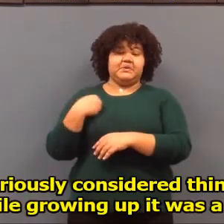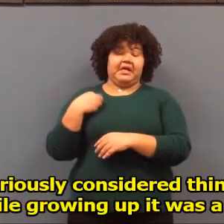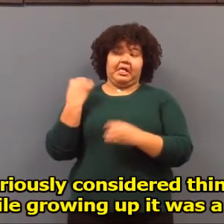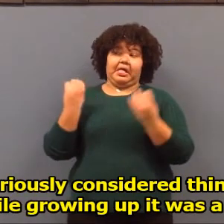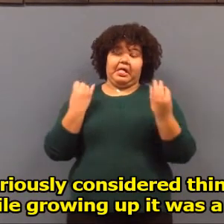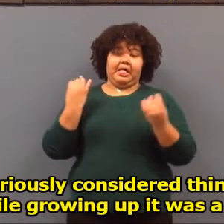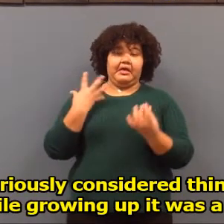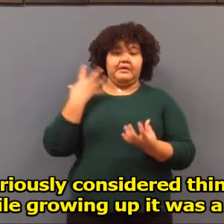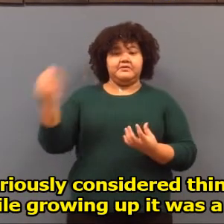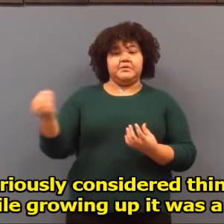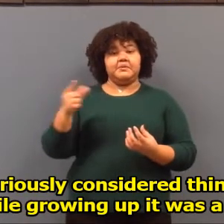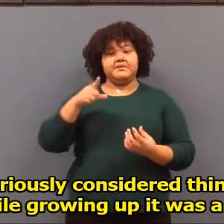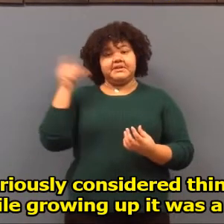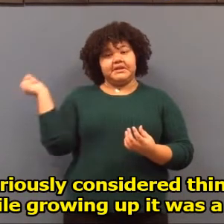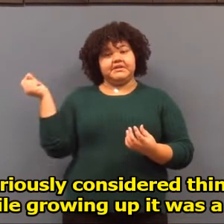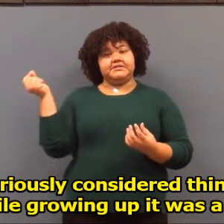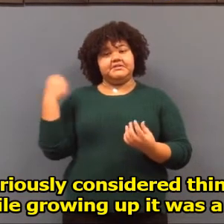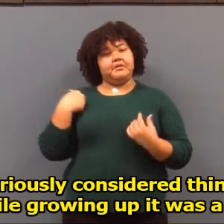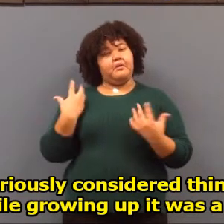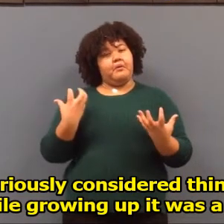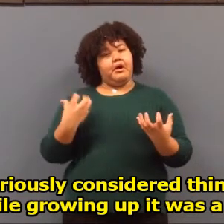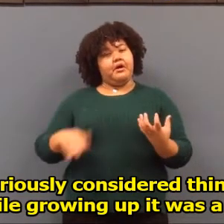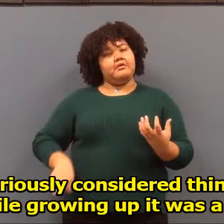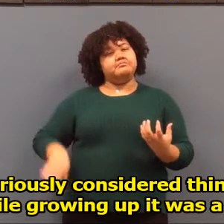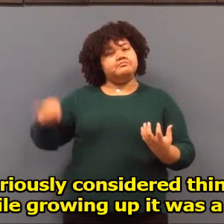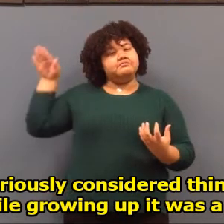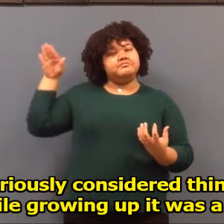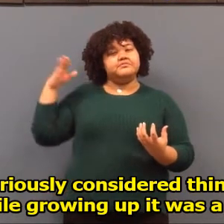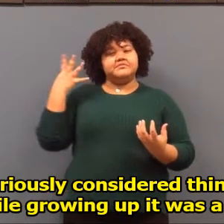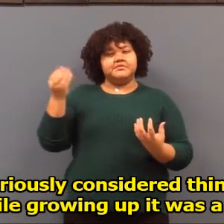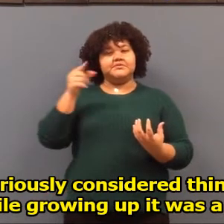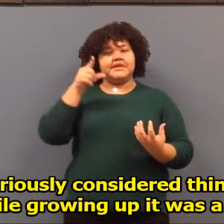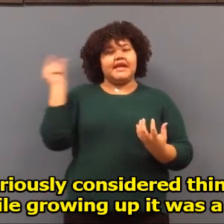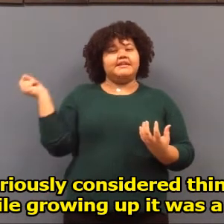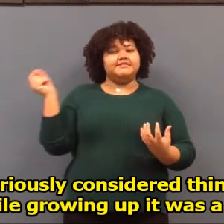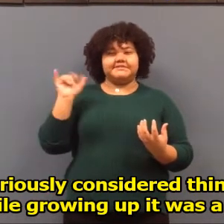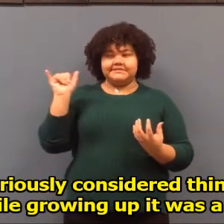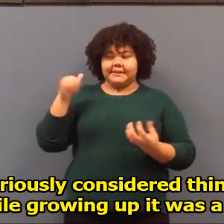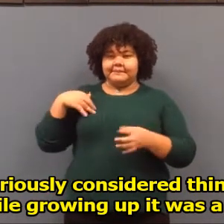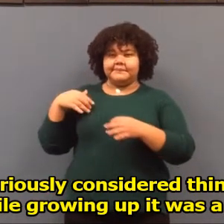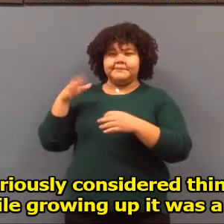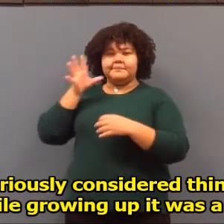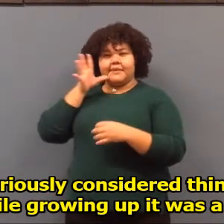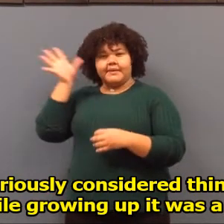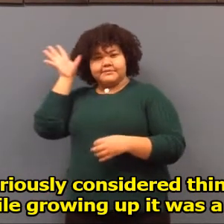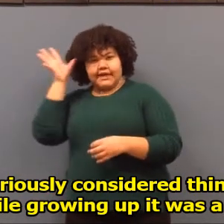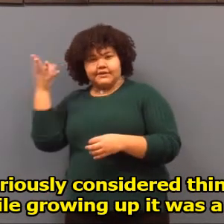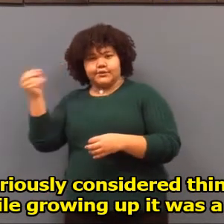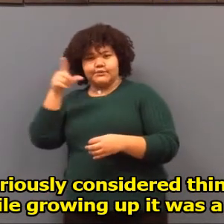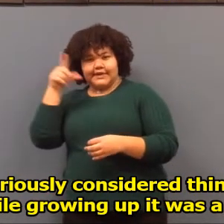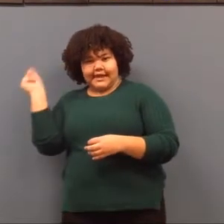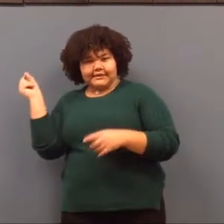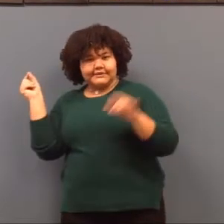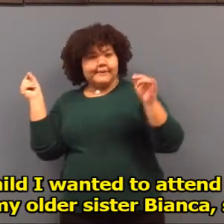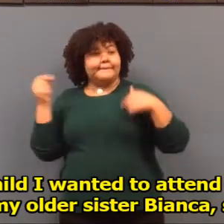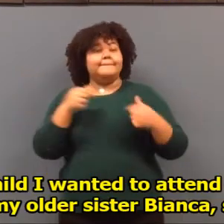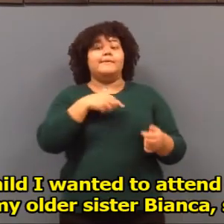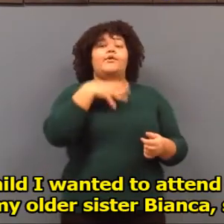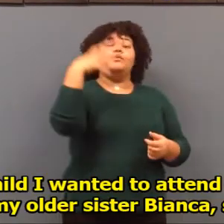After high school, I seriously considered thinking about going to Gallaudet. While growing up, that was a goal of mine. Ever since I was a